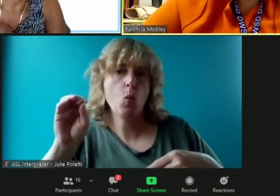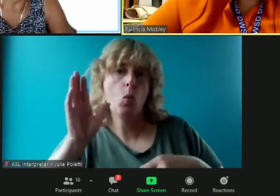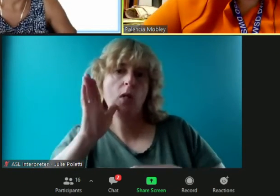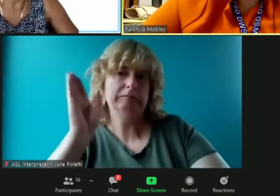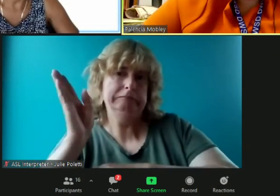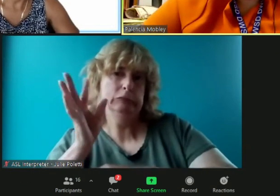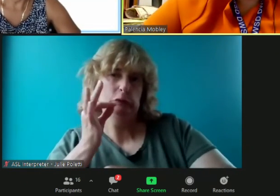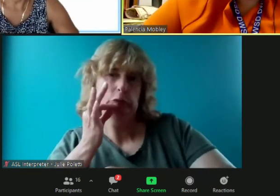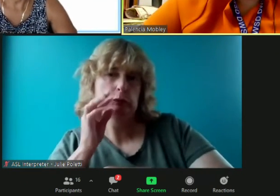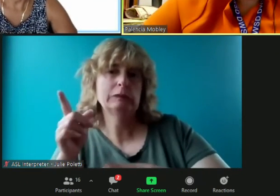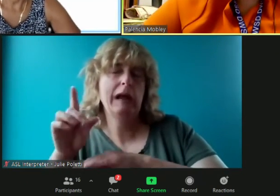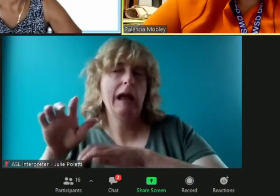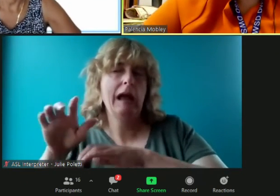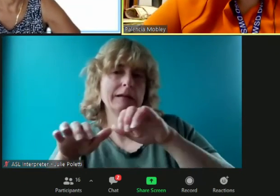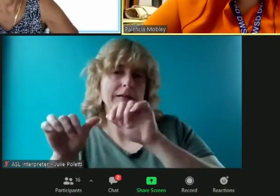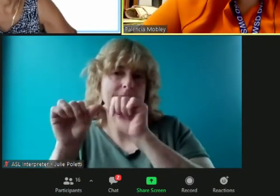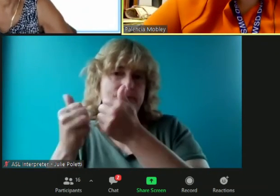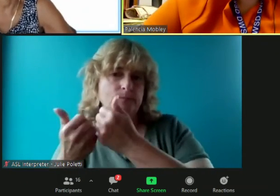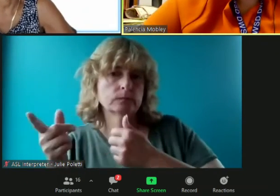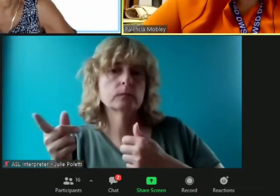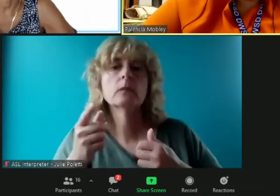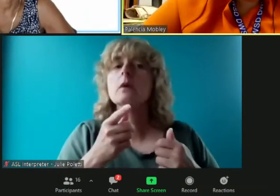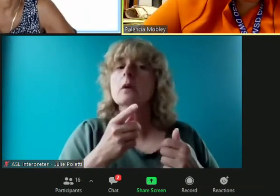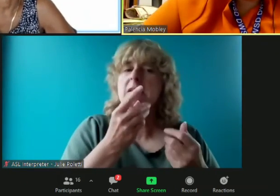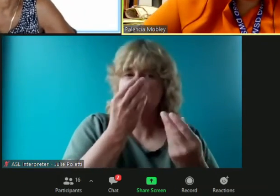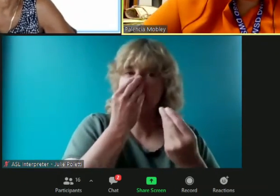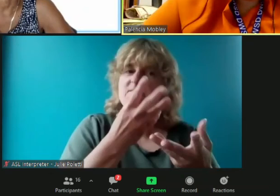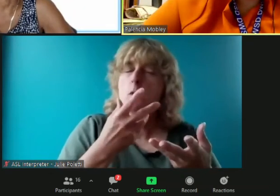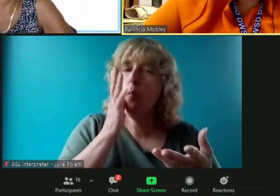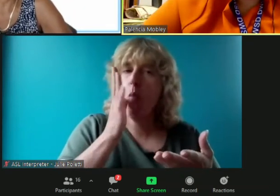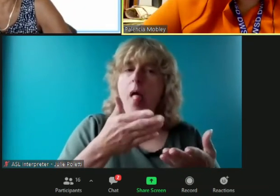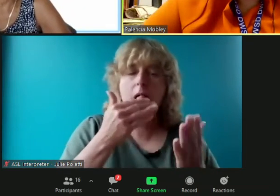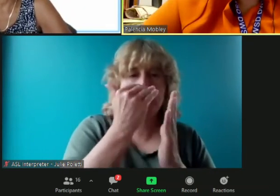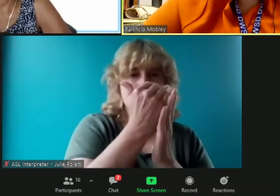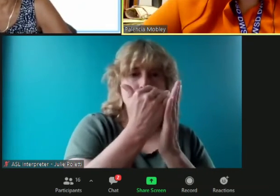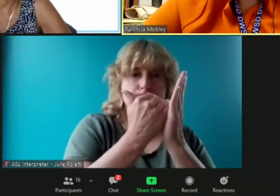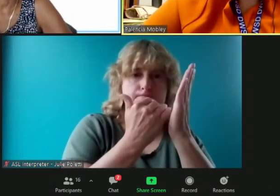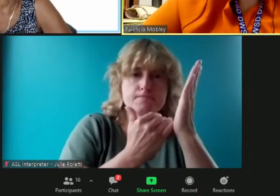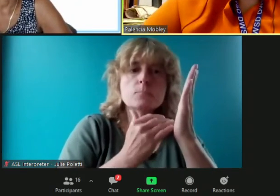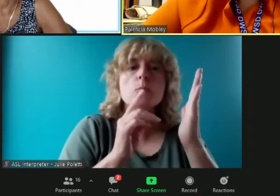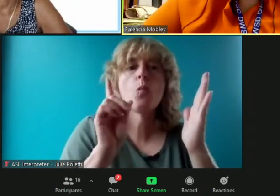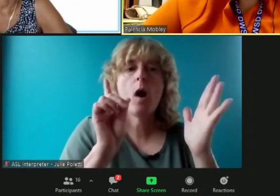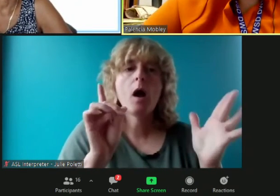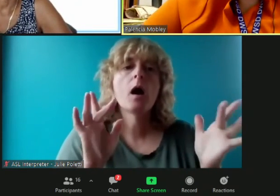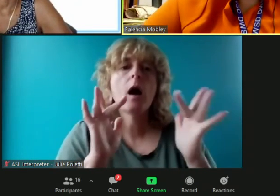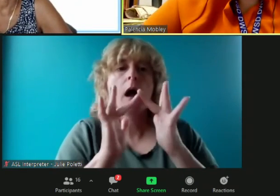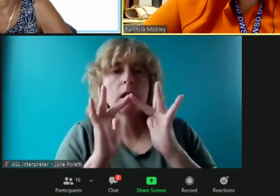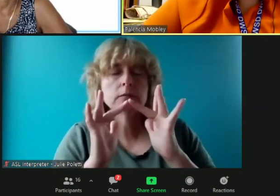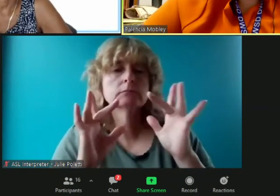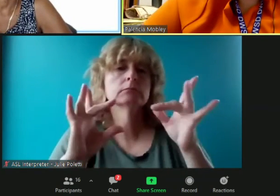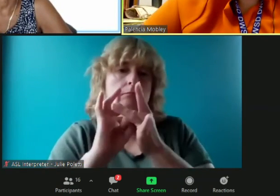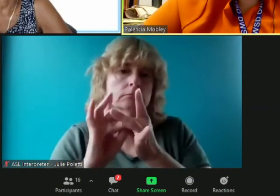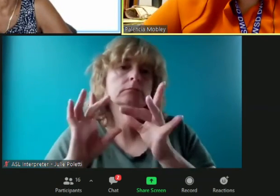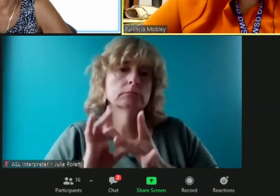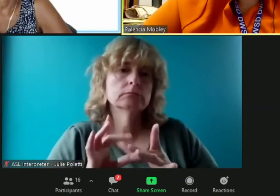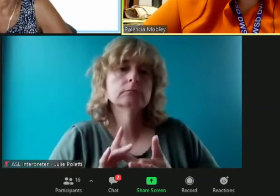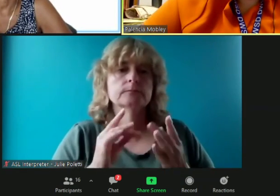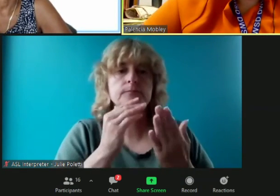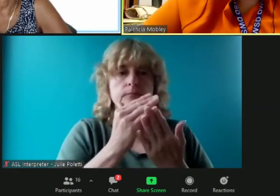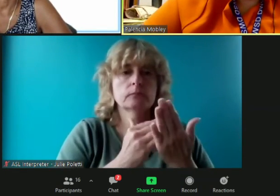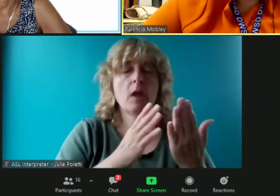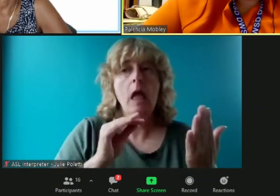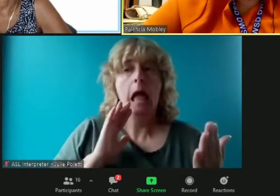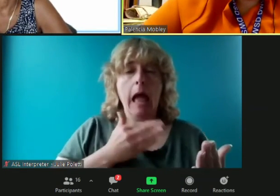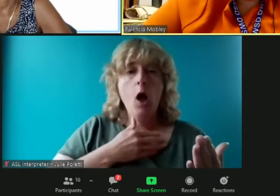clear we will get that information over to you with some of the links of the information i've spoken about uh but the and our pr